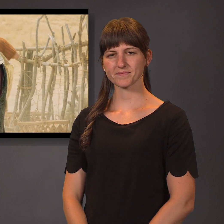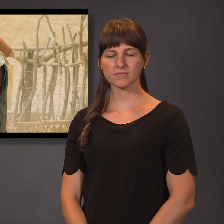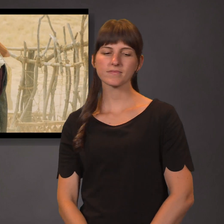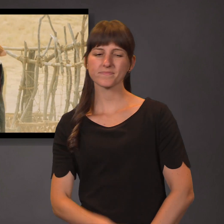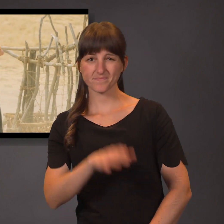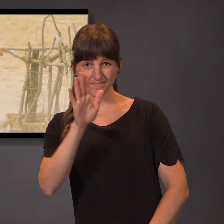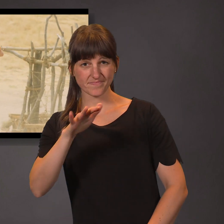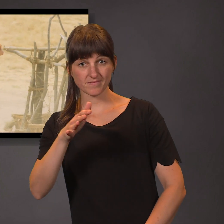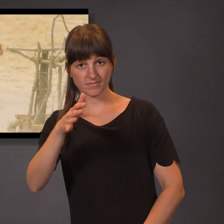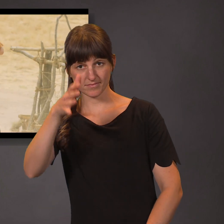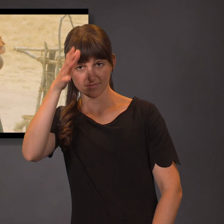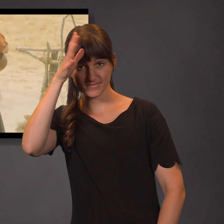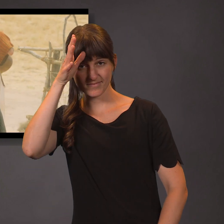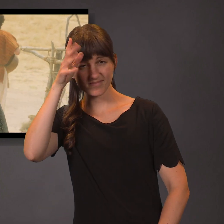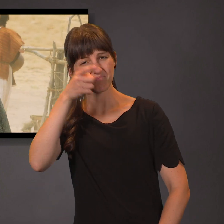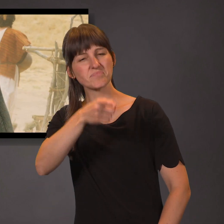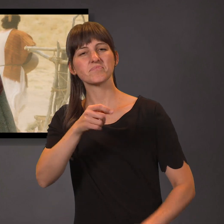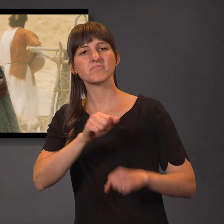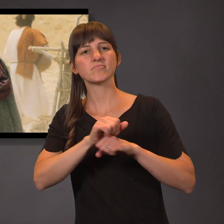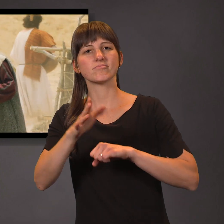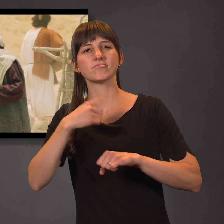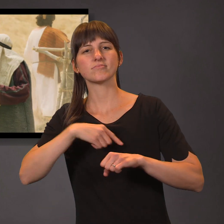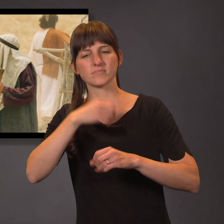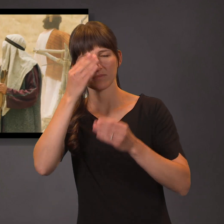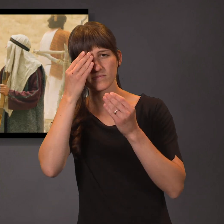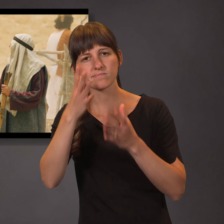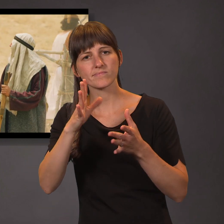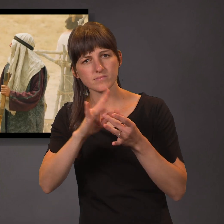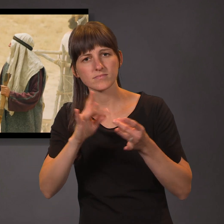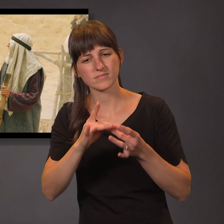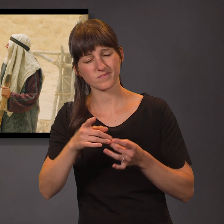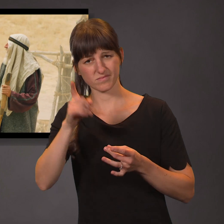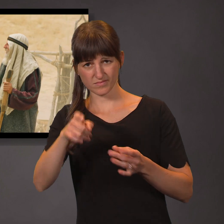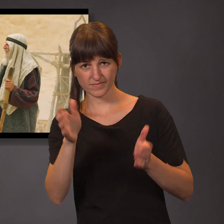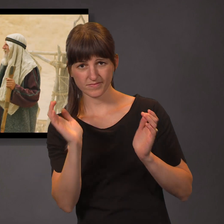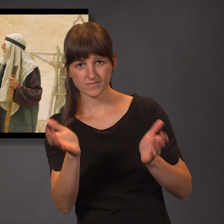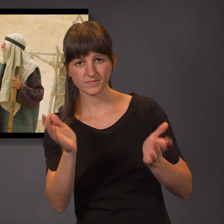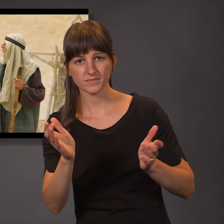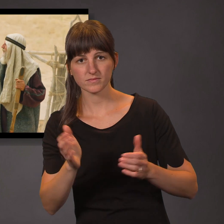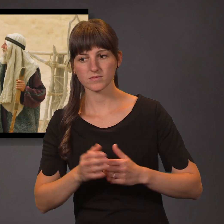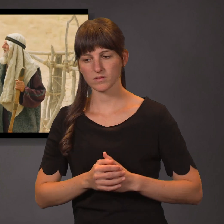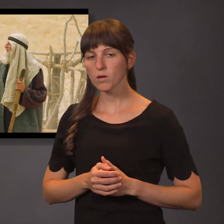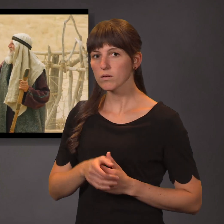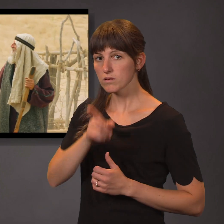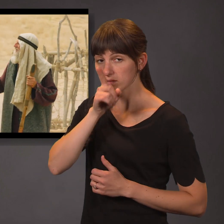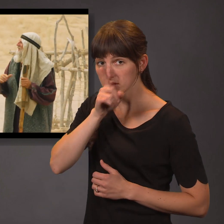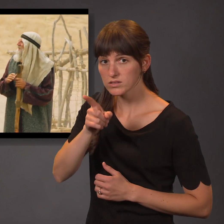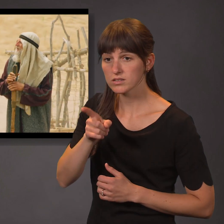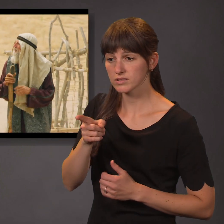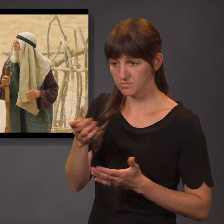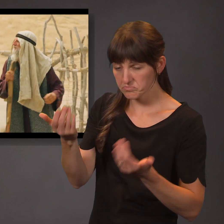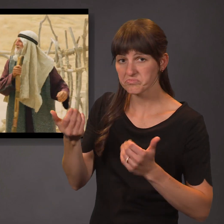Ishmael, our father sends us with the message. We must speak with you. Of course. Come, sit.